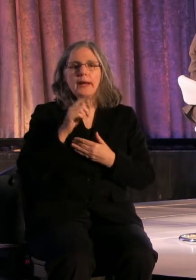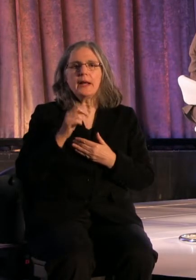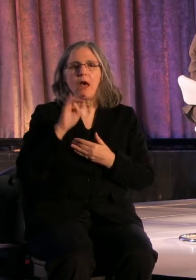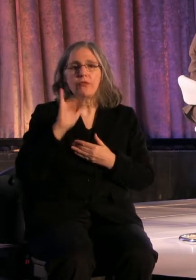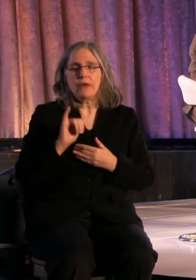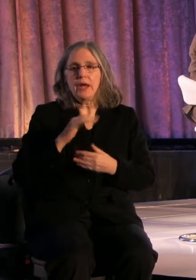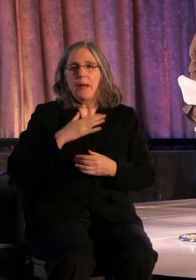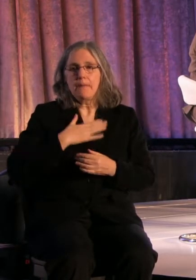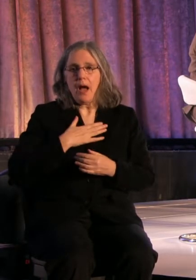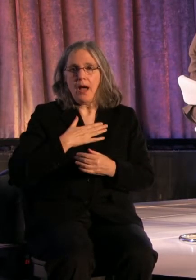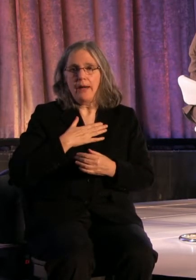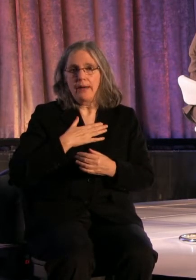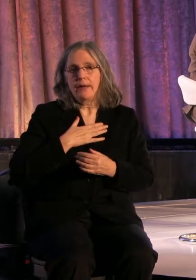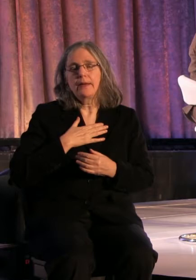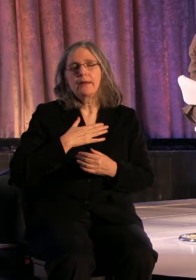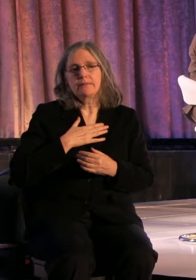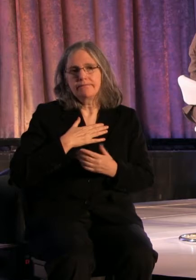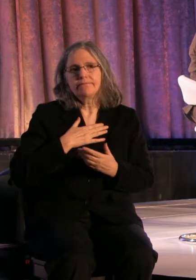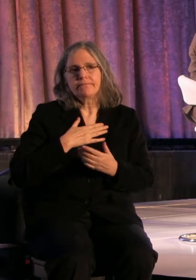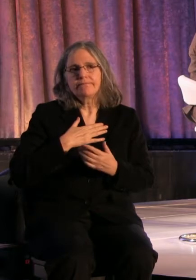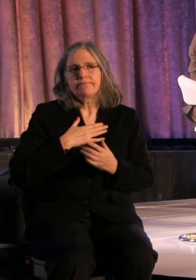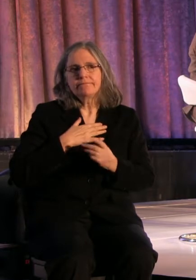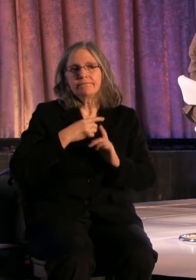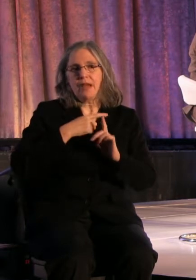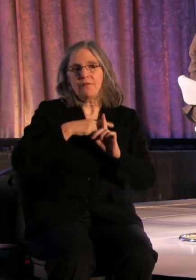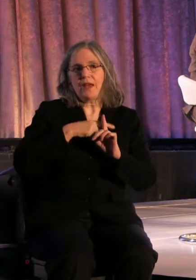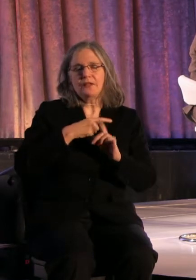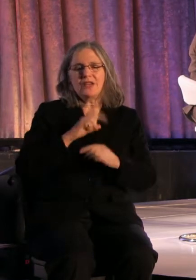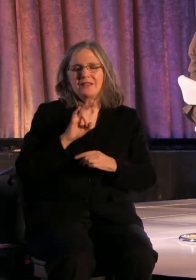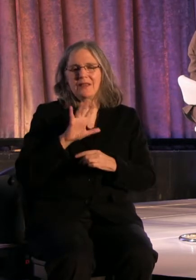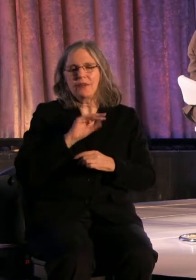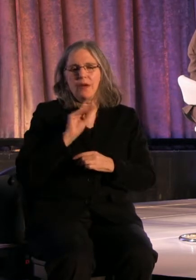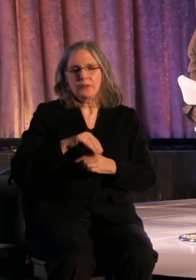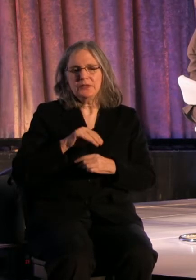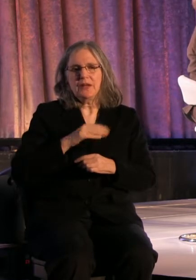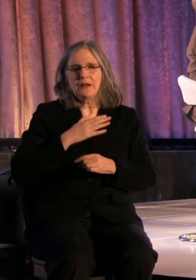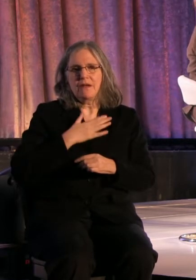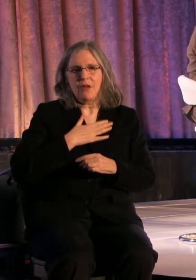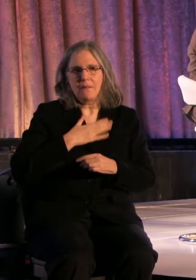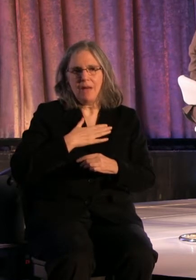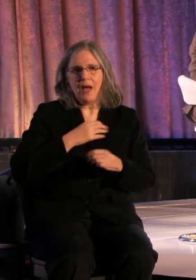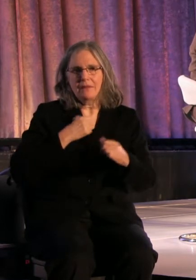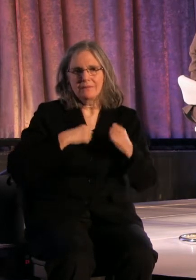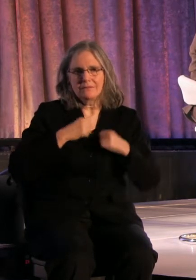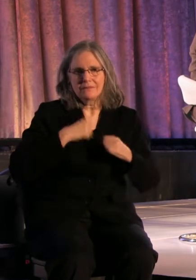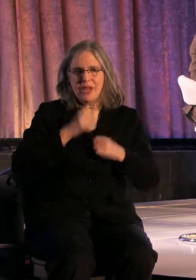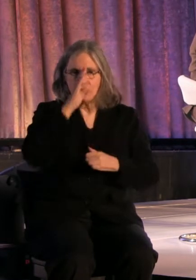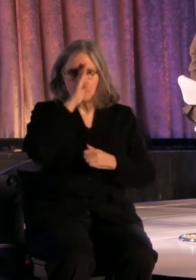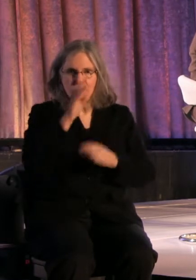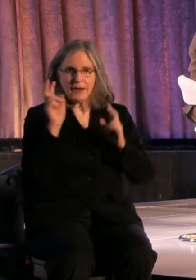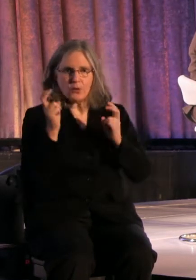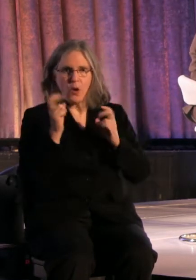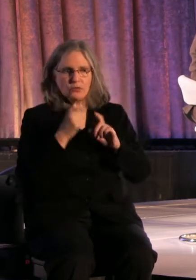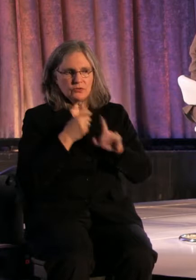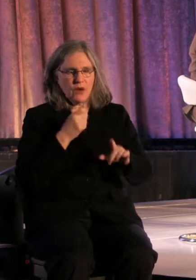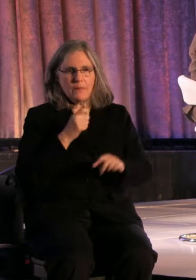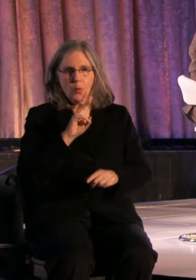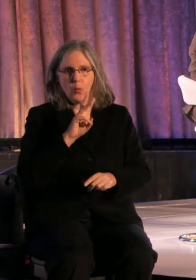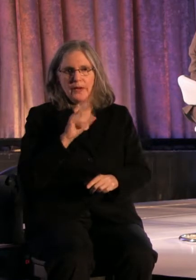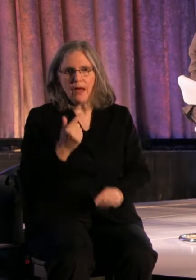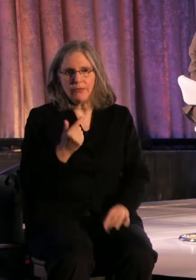about 75% of the script that I put together is direct quotes of Woody Guthrie.